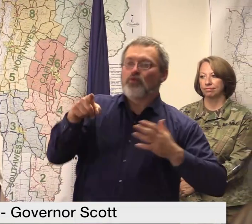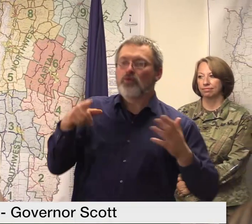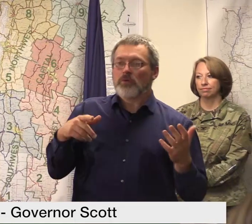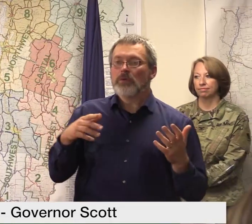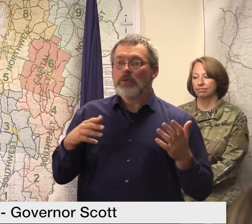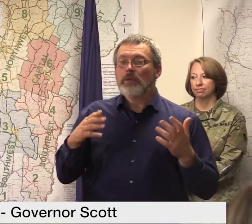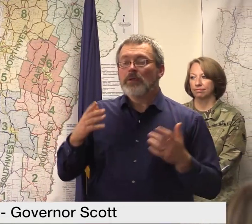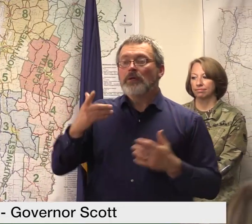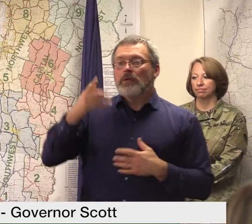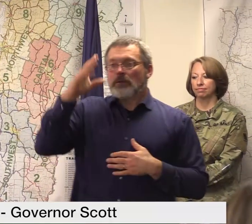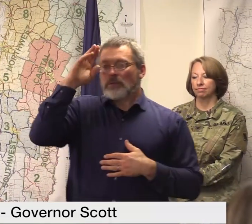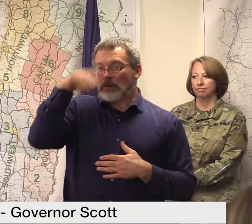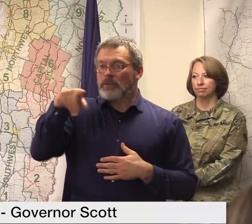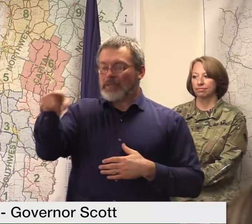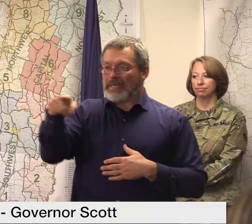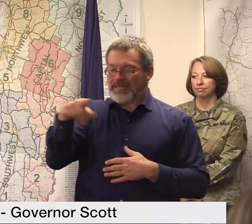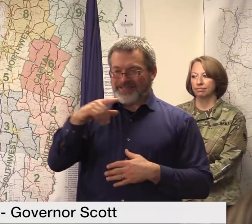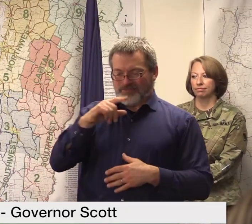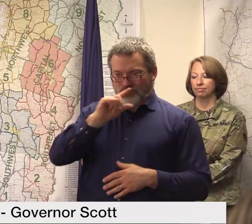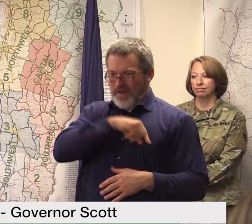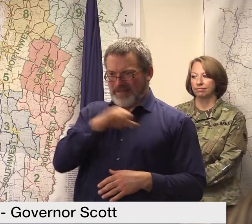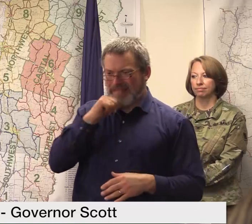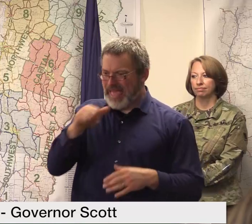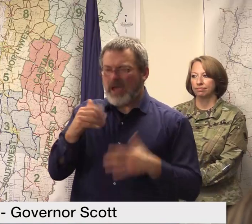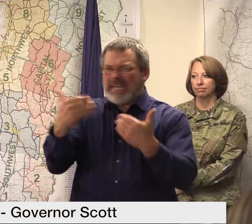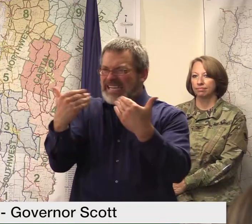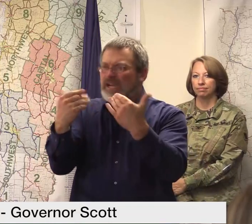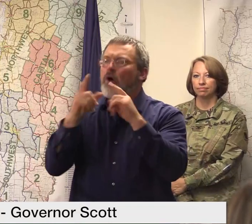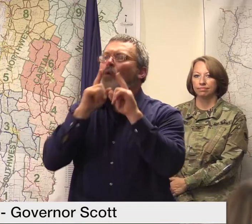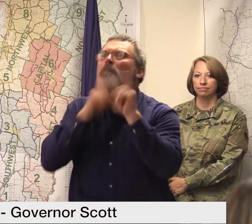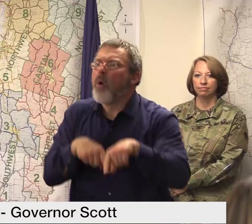it makes the case for more supplemental funding